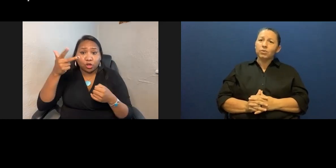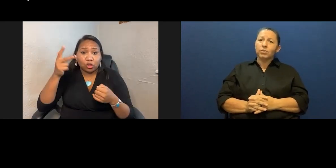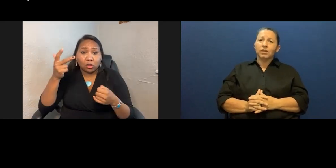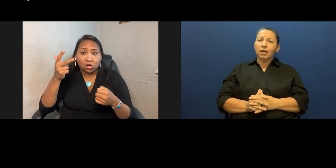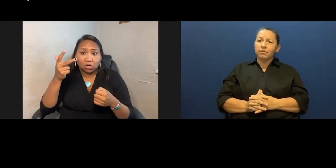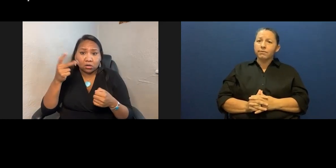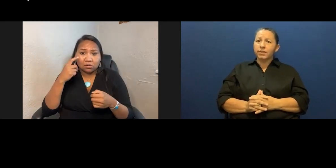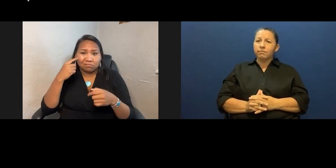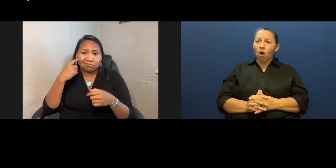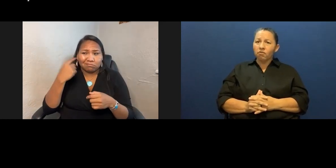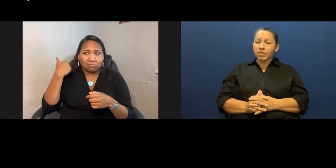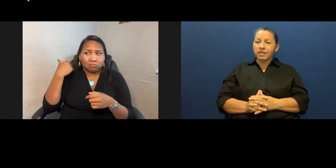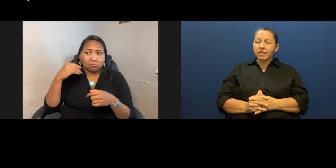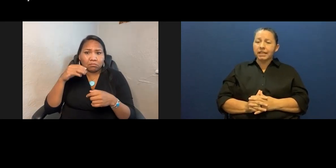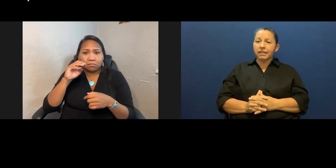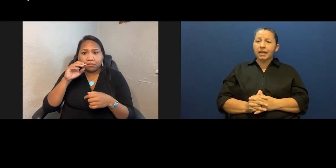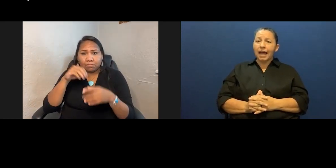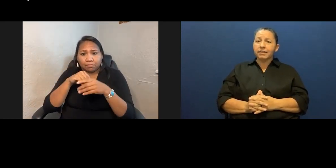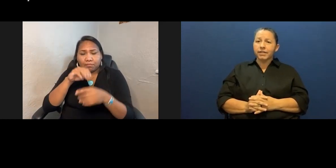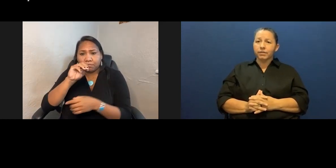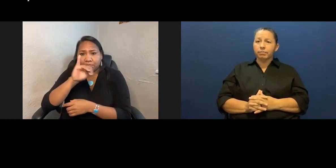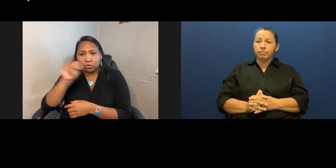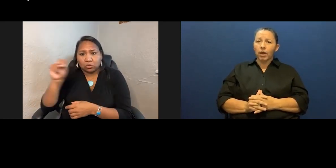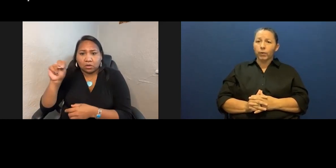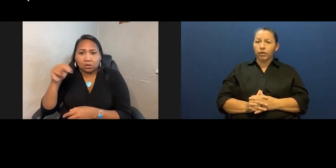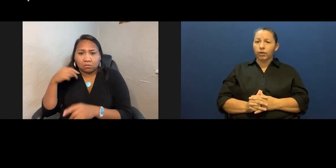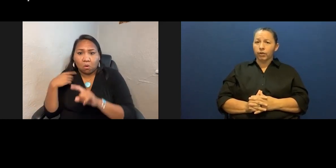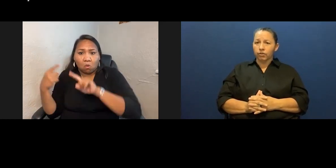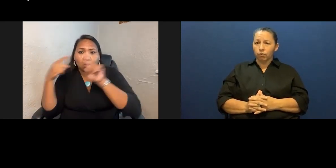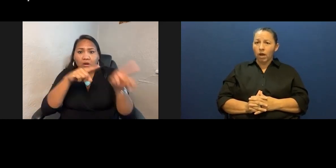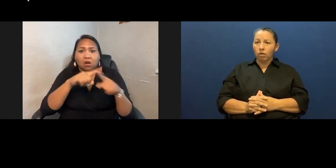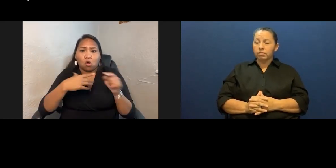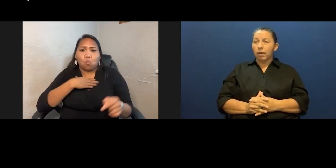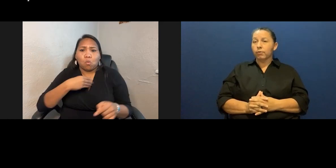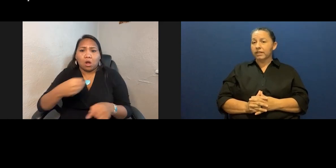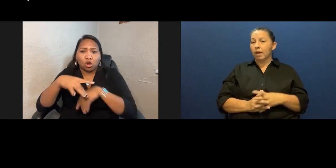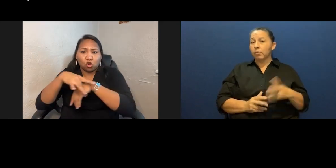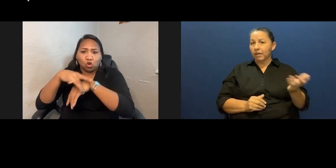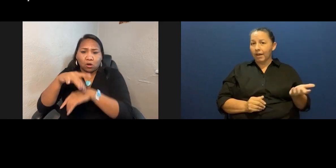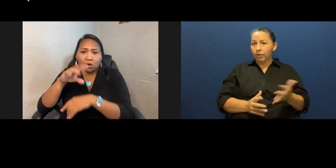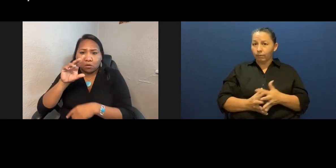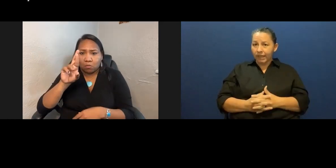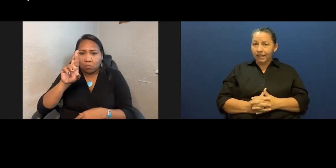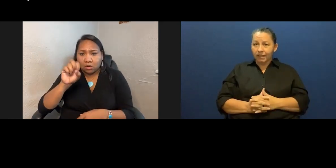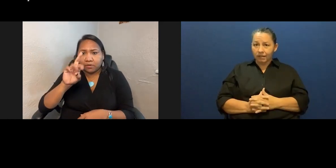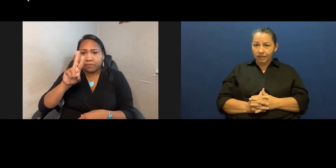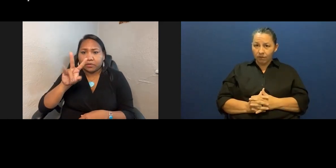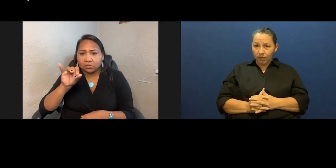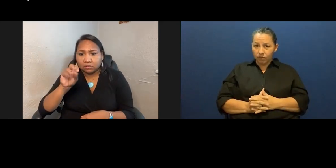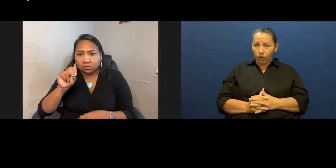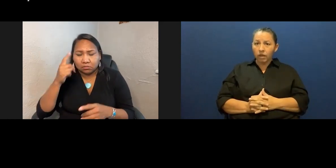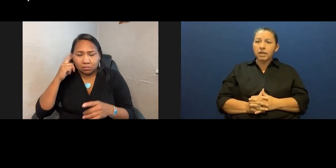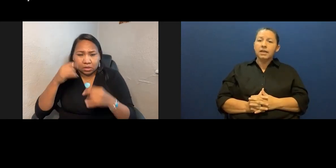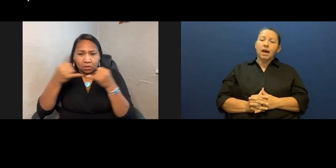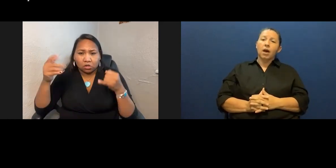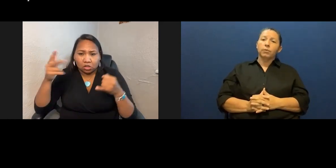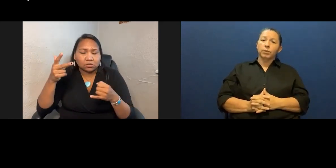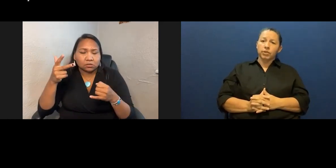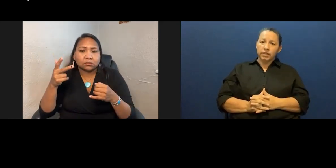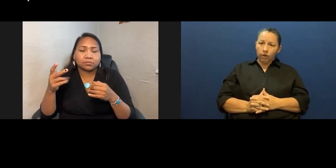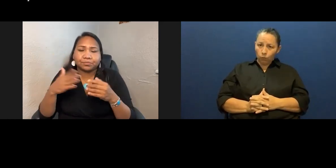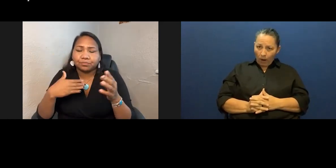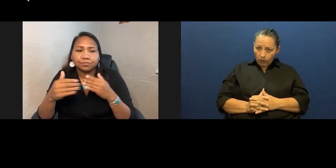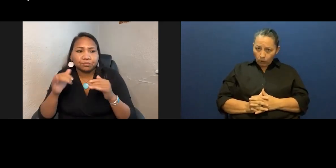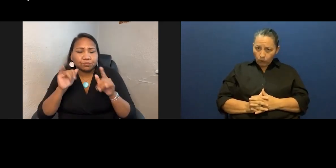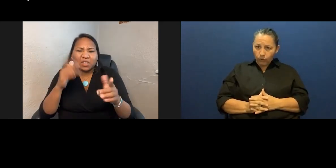there's also a lot of involvement in activism that we encourage as well. For example, line three in the state of Minnesota, uh,